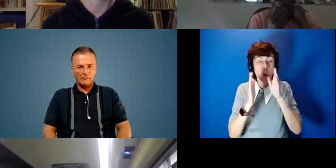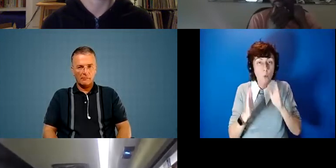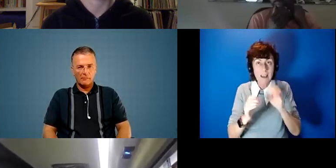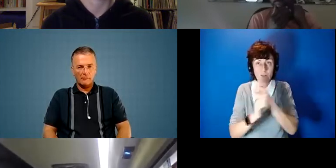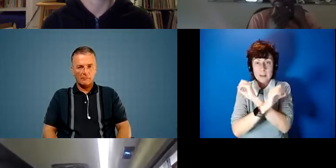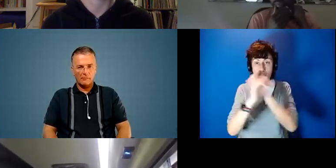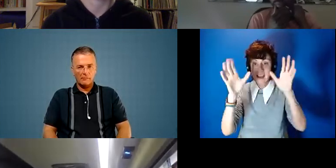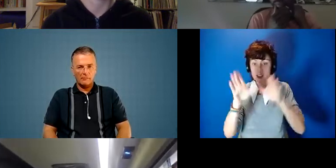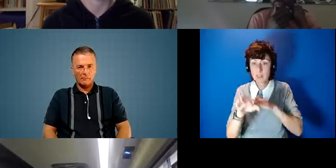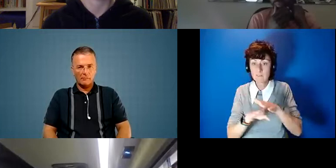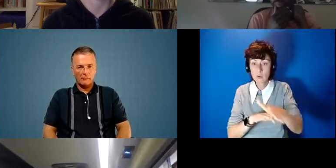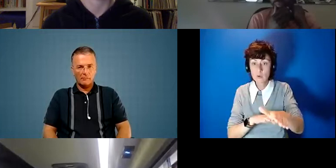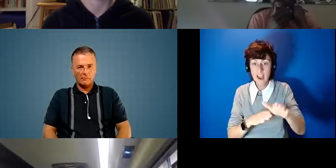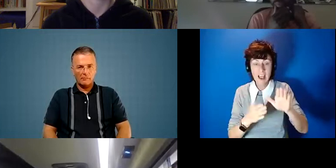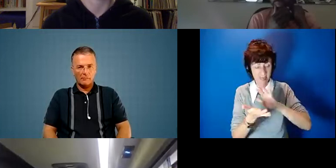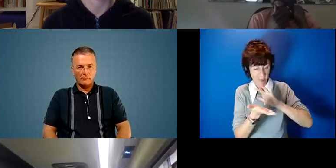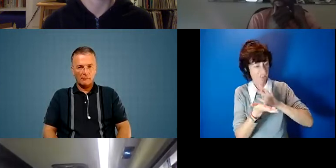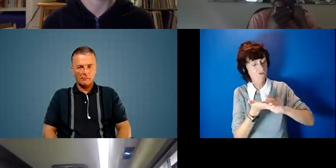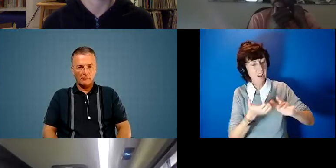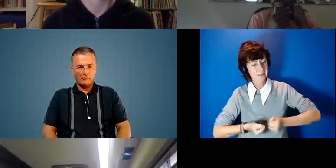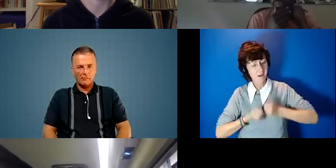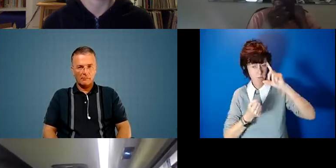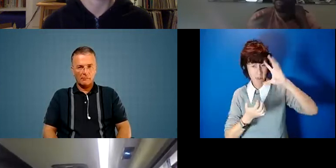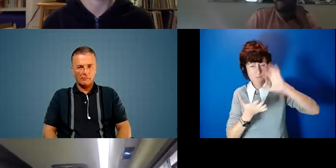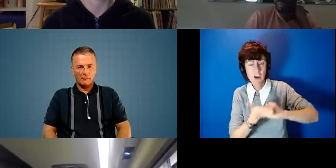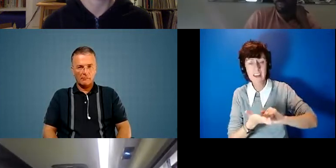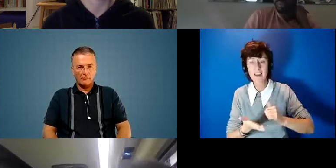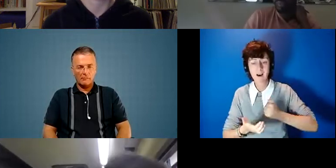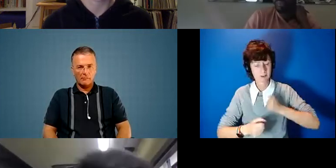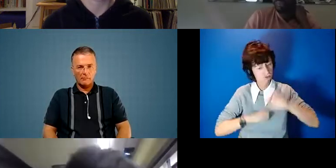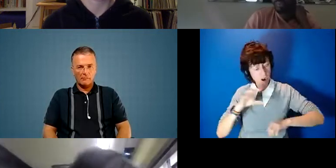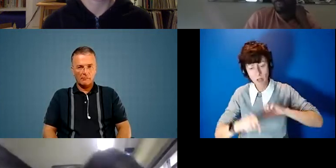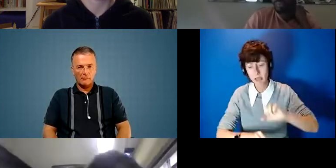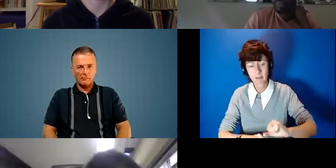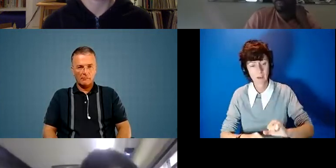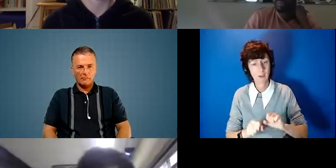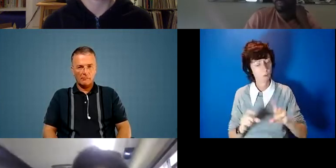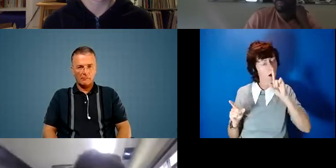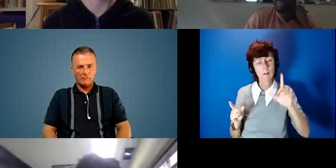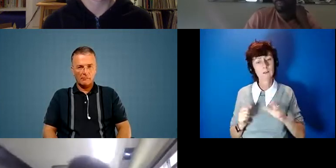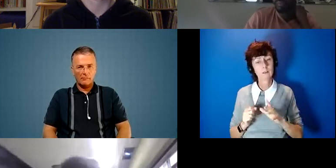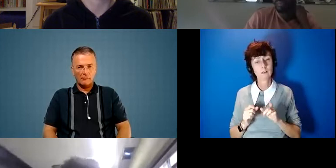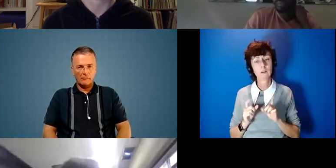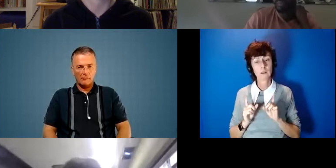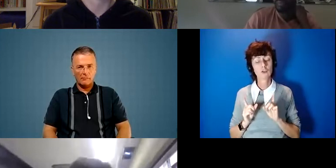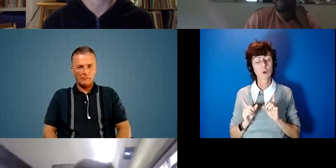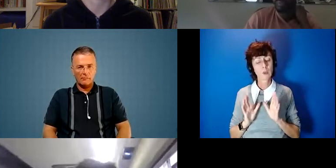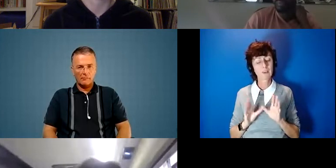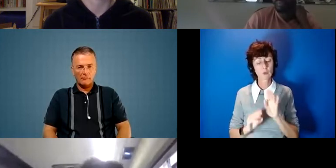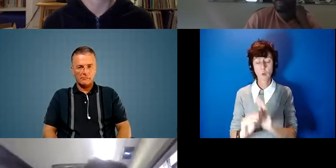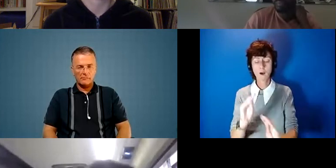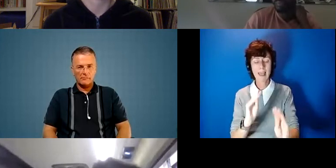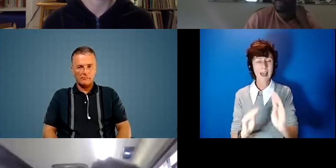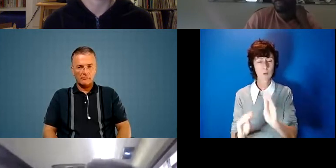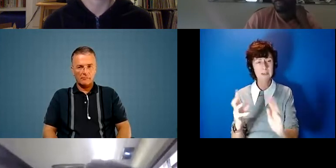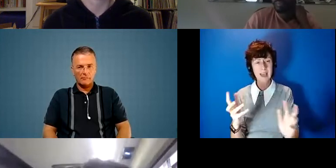our struggle and how change happens and i think that's really vital and speaks to how we need to figure out another way to exist and